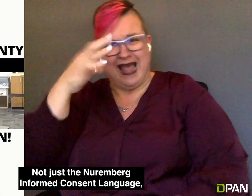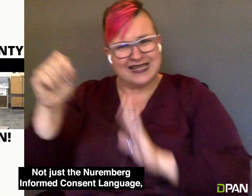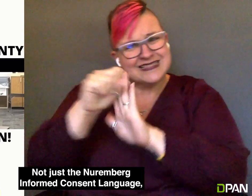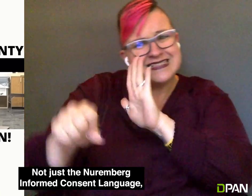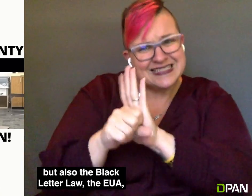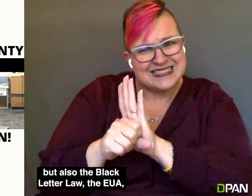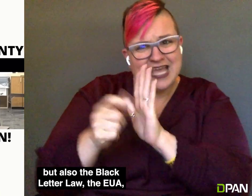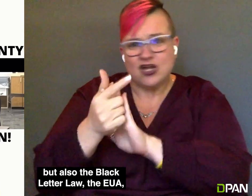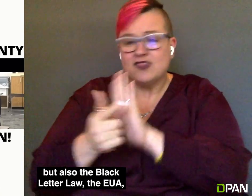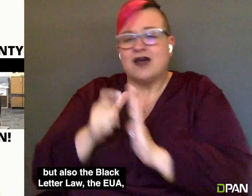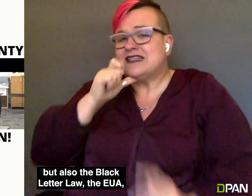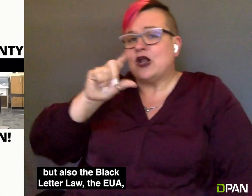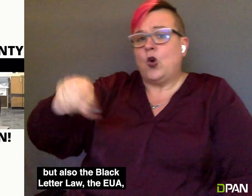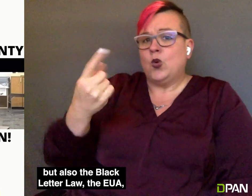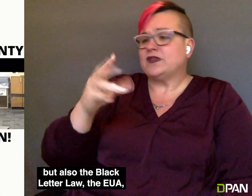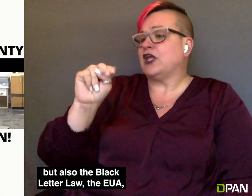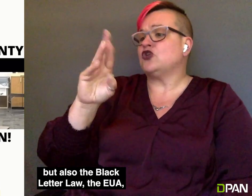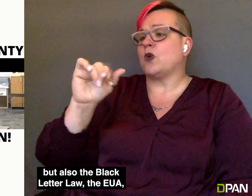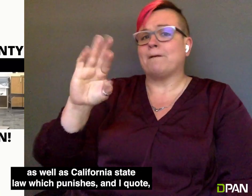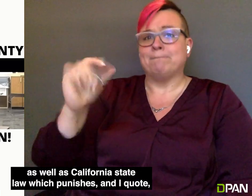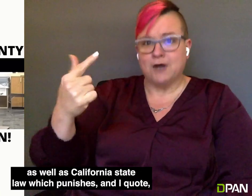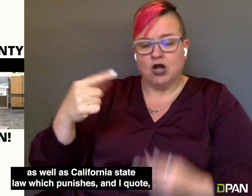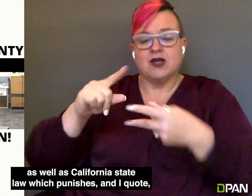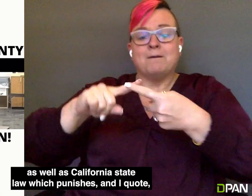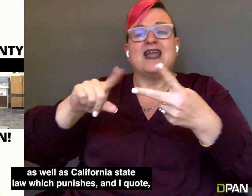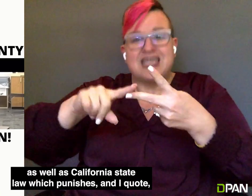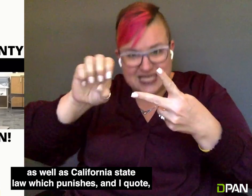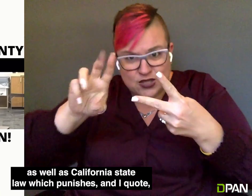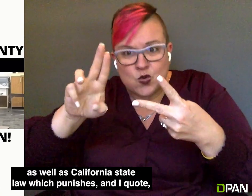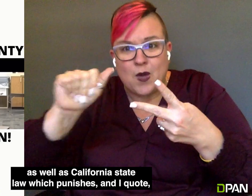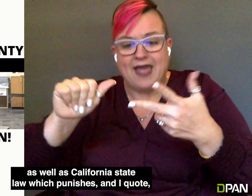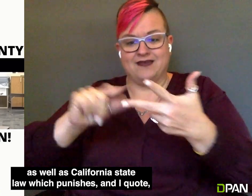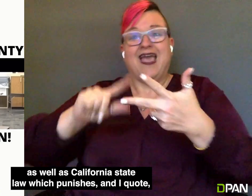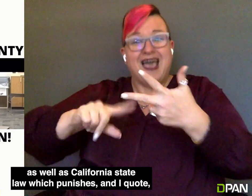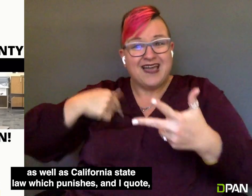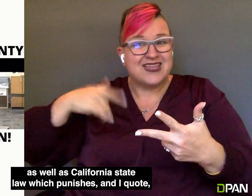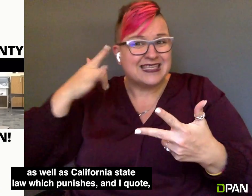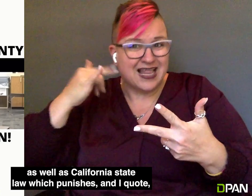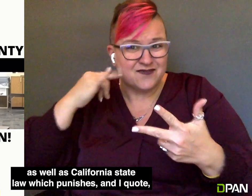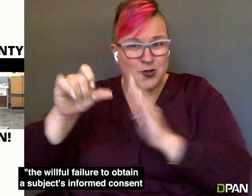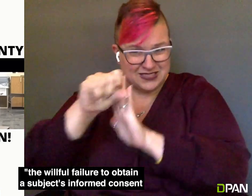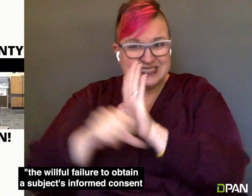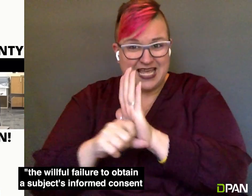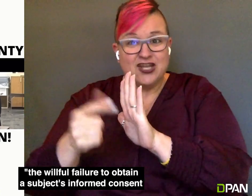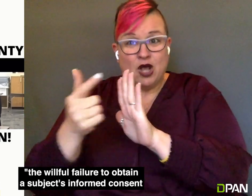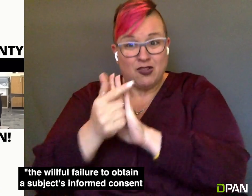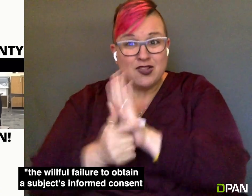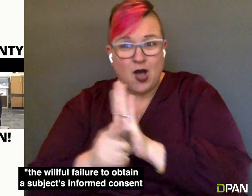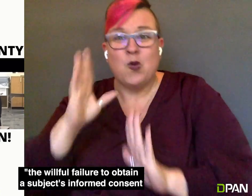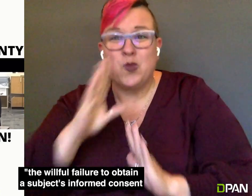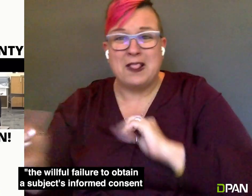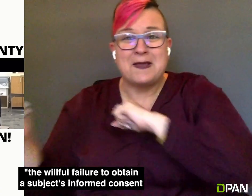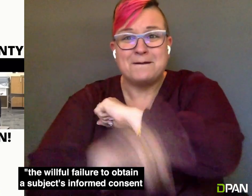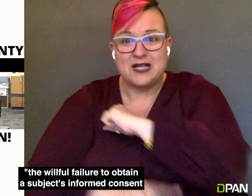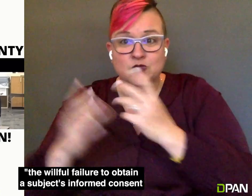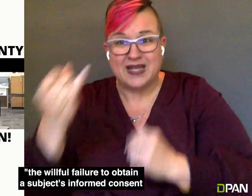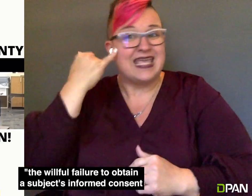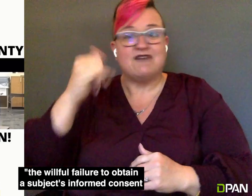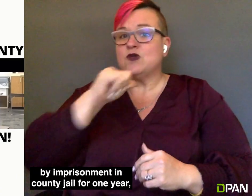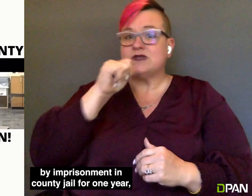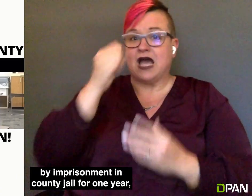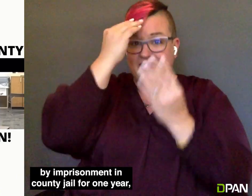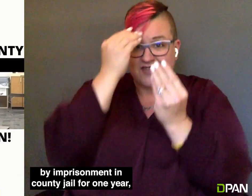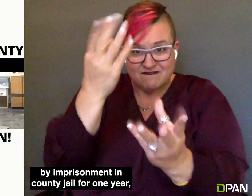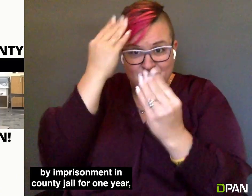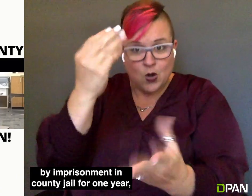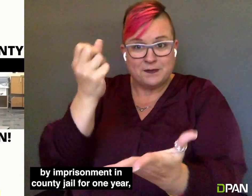-informed consent language, but also the black-letter law of the EUA, as well as California state law, which punishes, and I quote, The willful failure to obtain a subject's informed